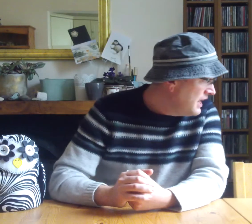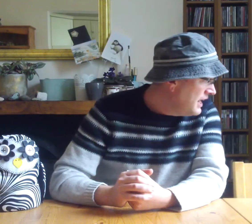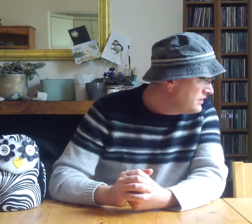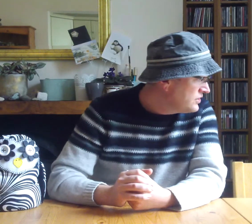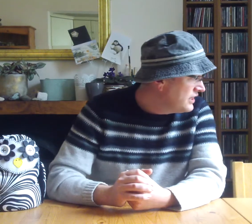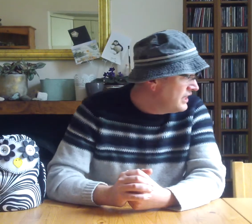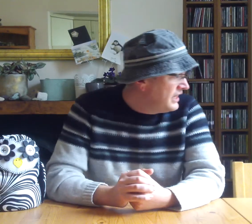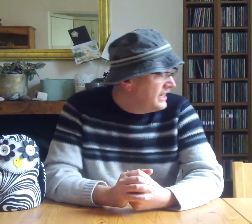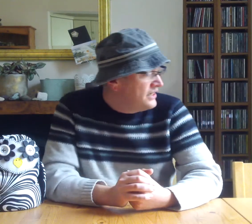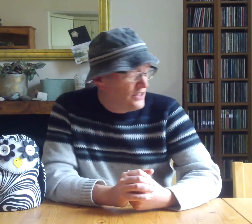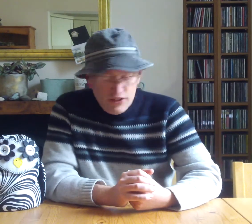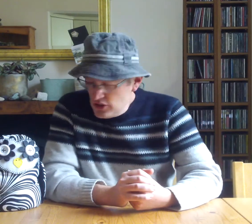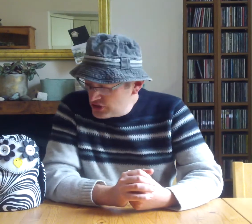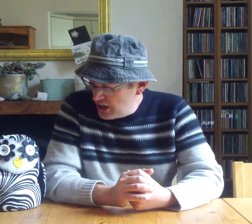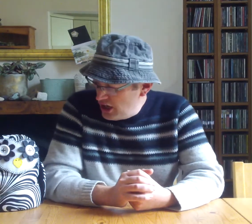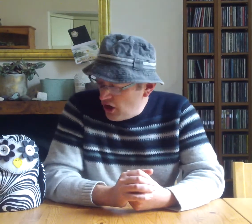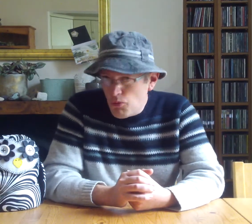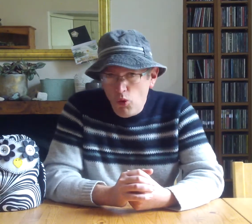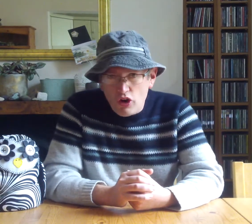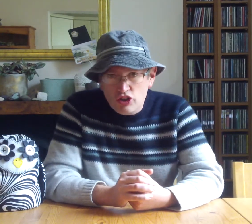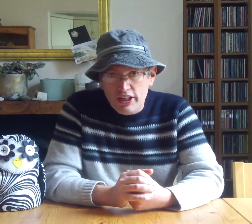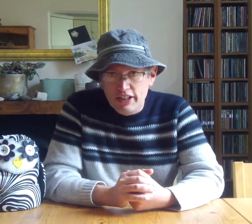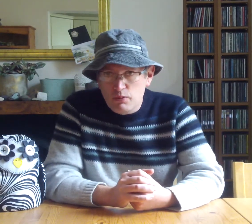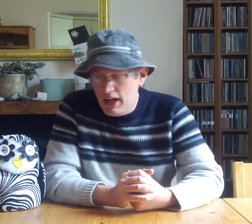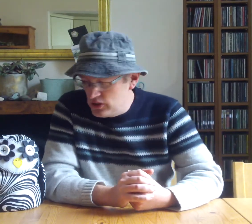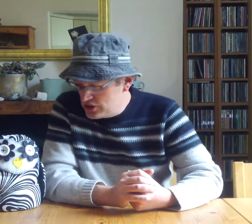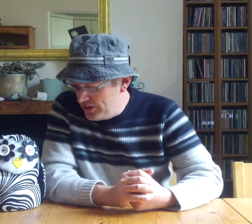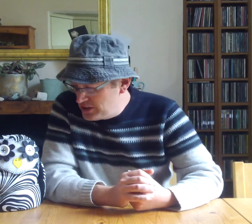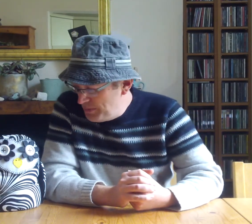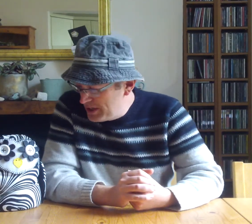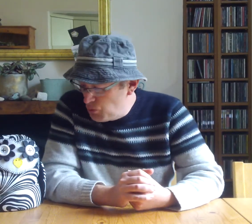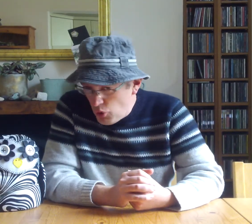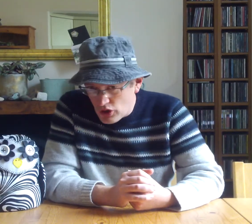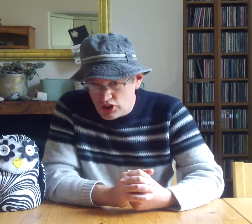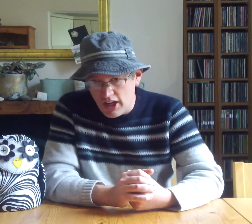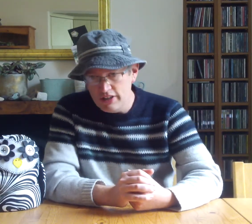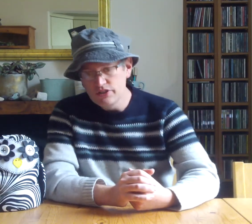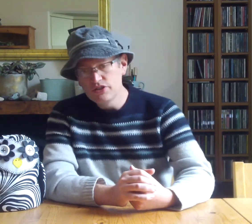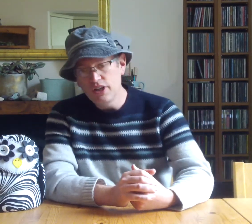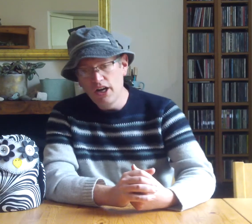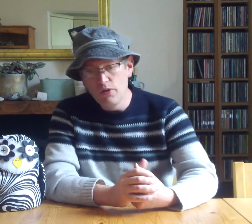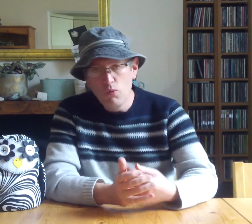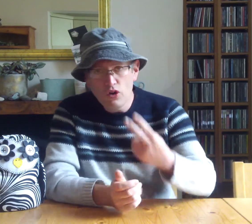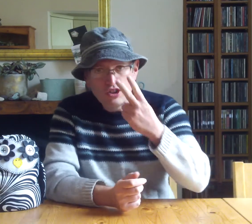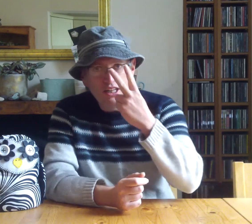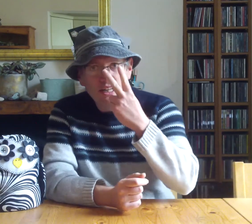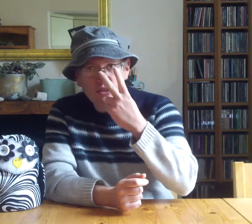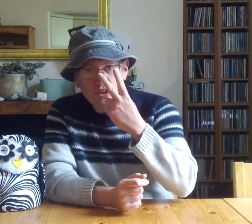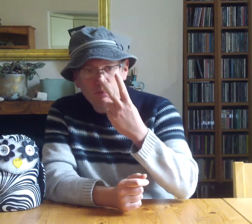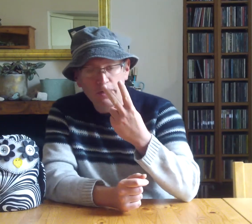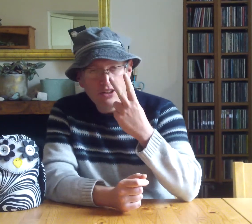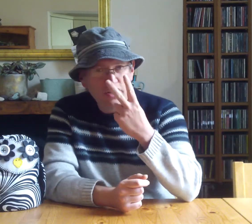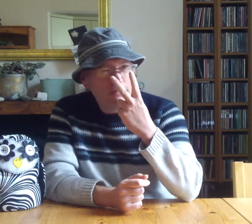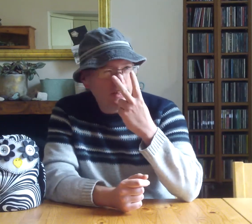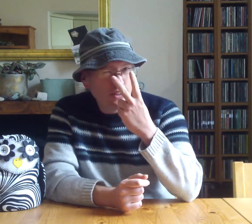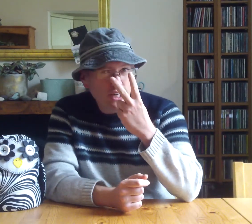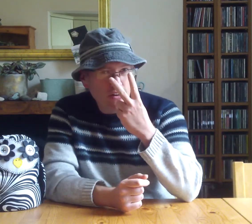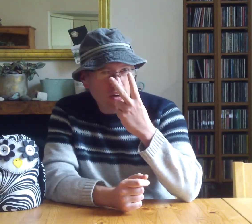And he does a lot of watching as well. So he's a big watcher. So watching is just putting your two fingers out like